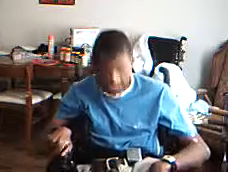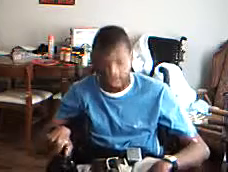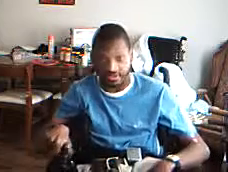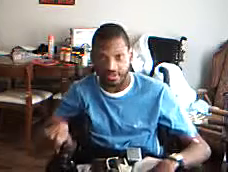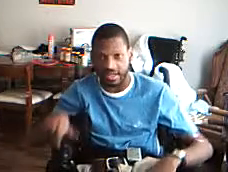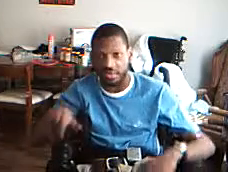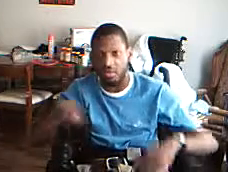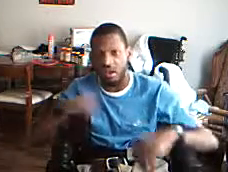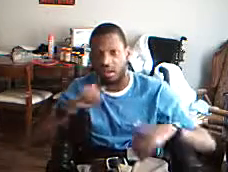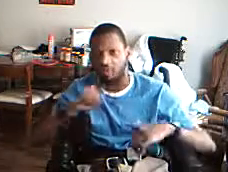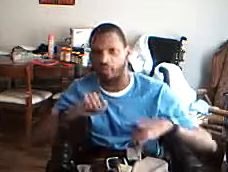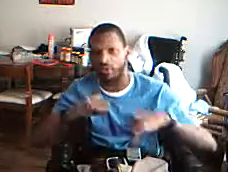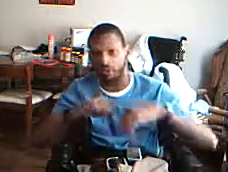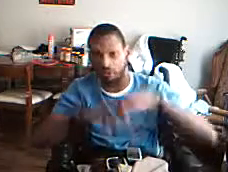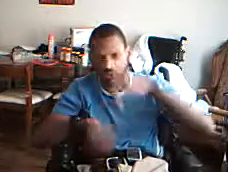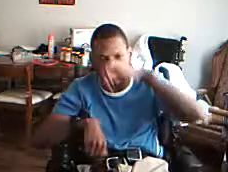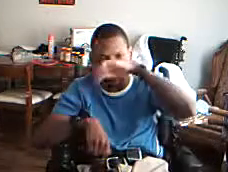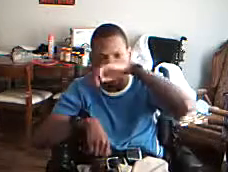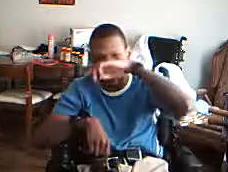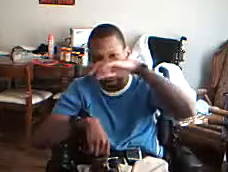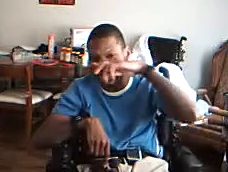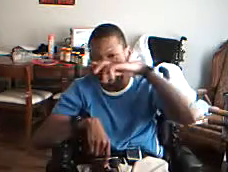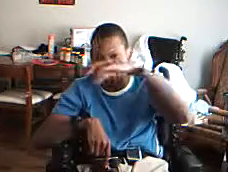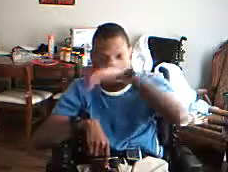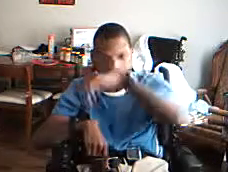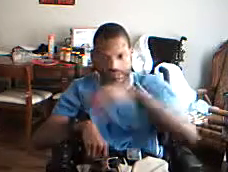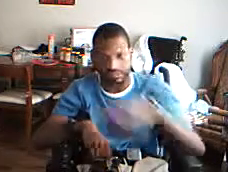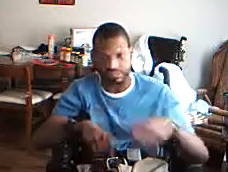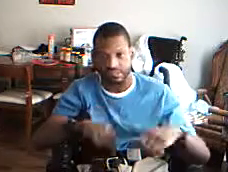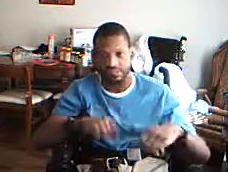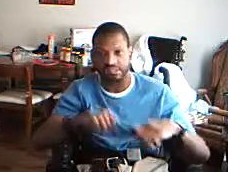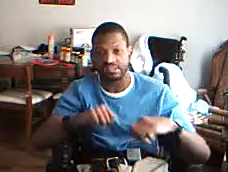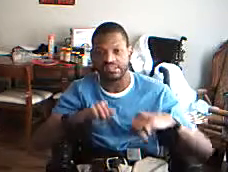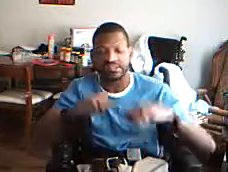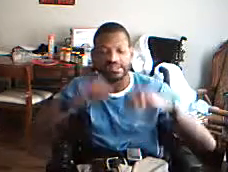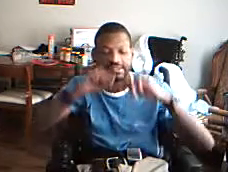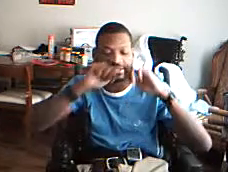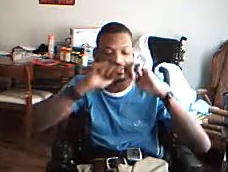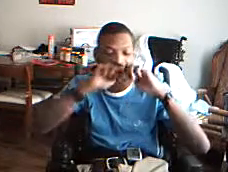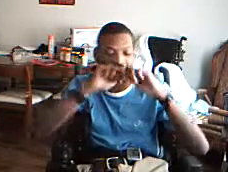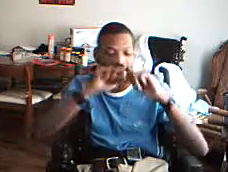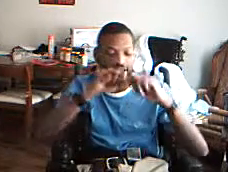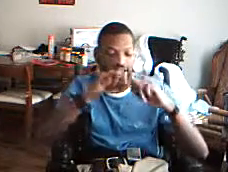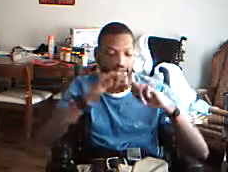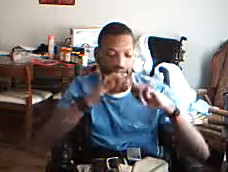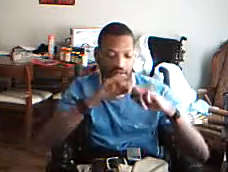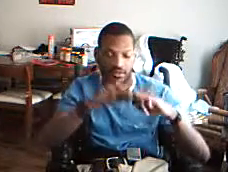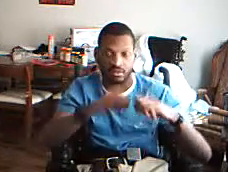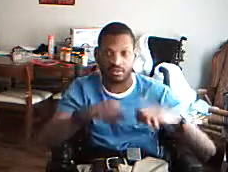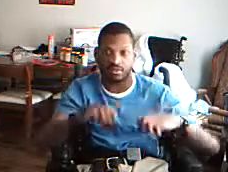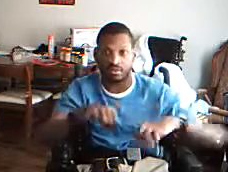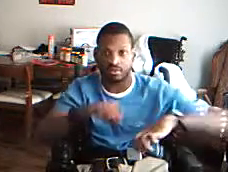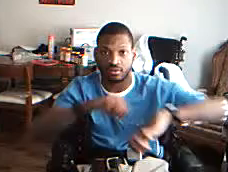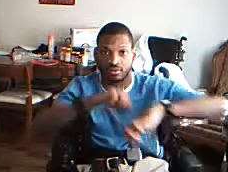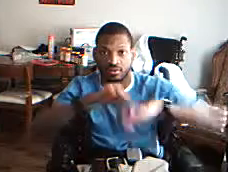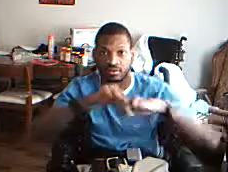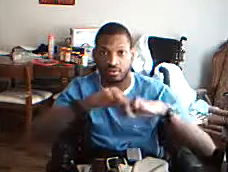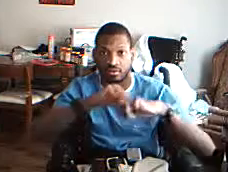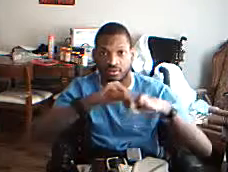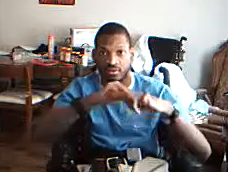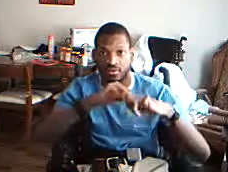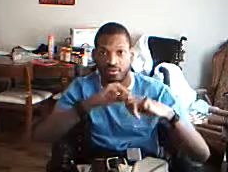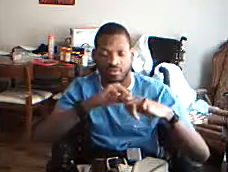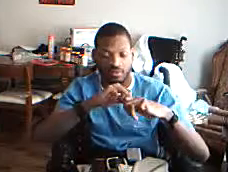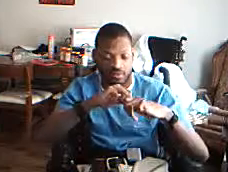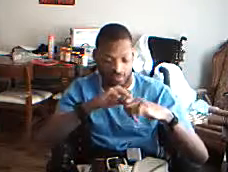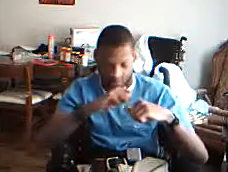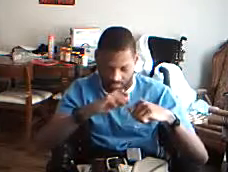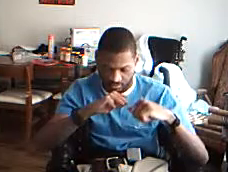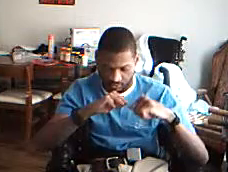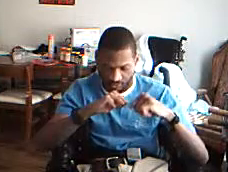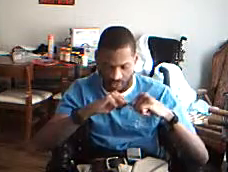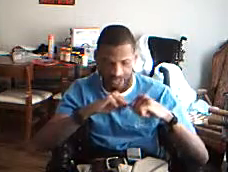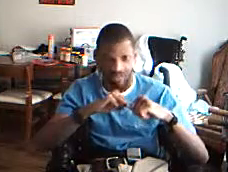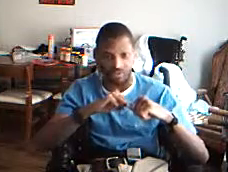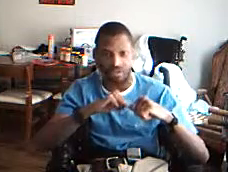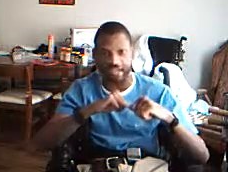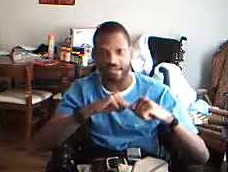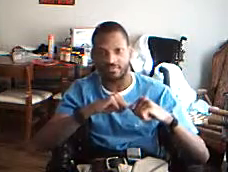Today what I'll be showing you guys is a video that I